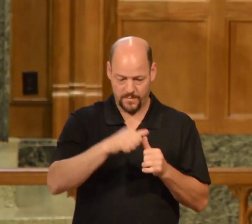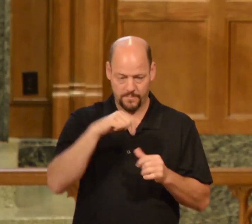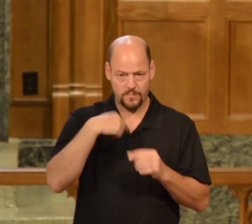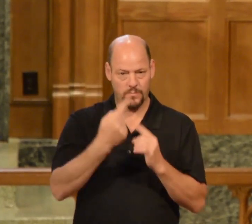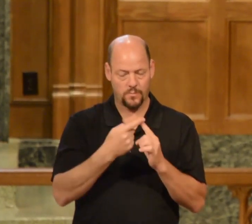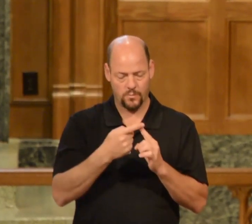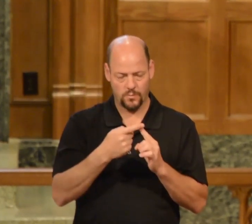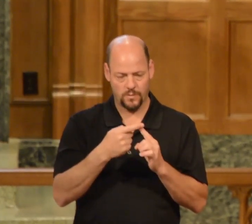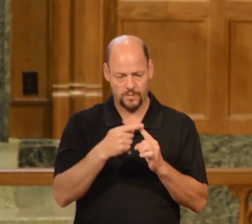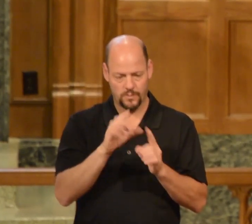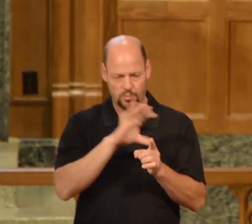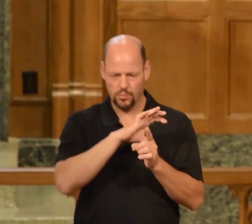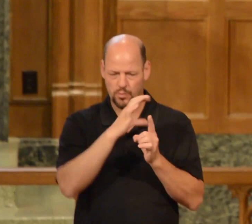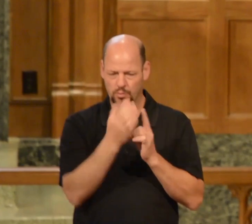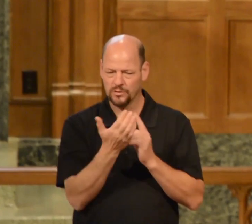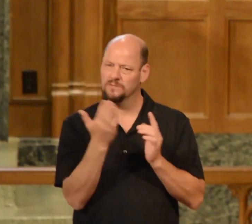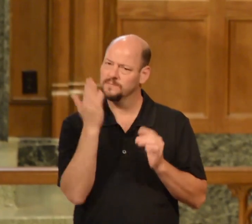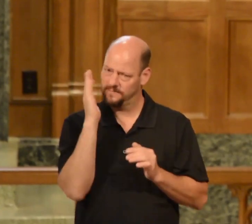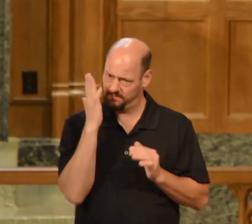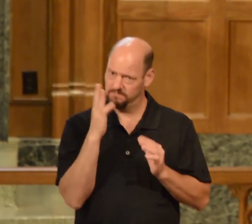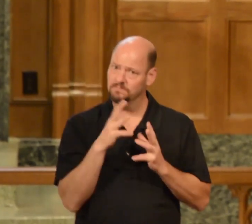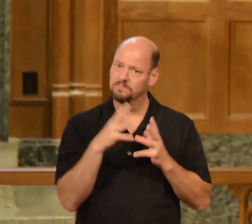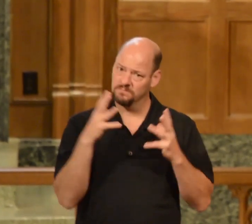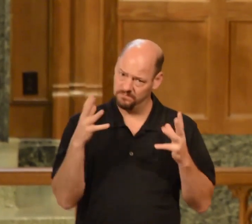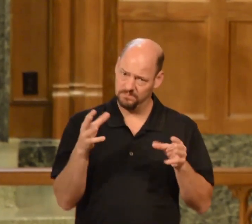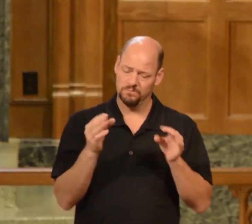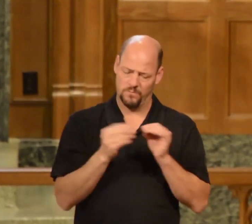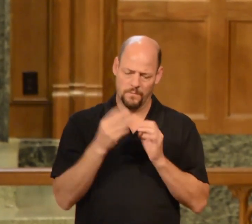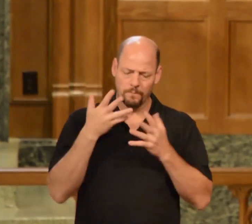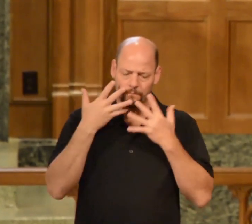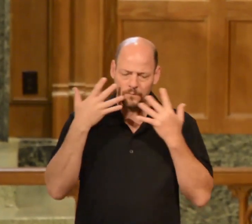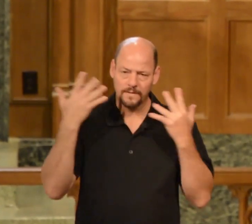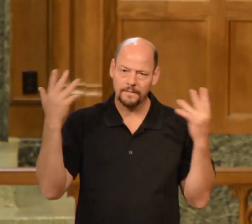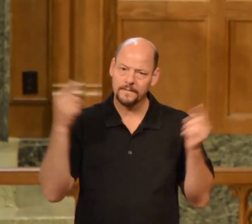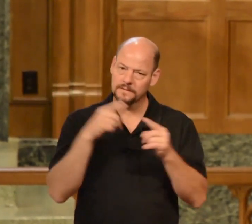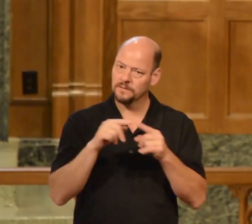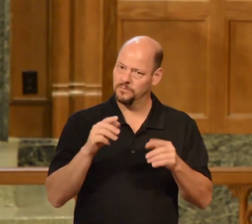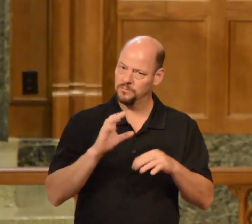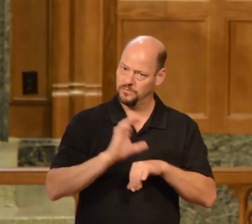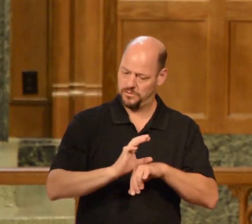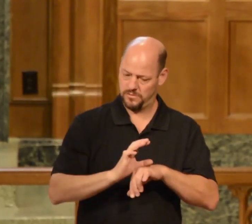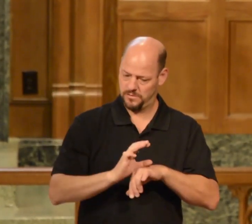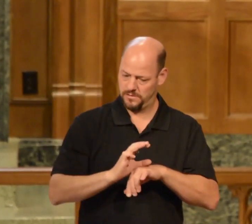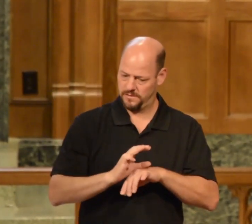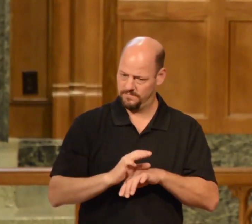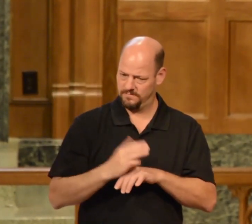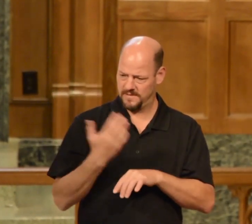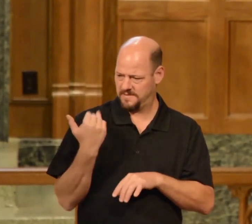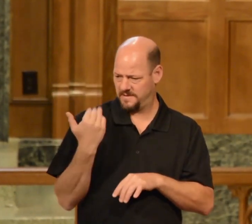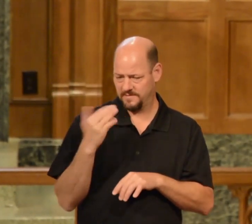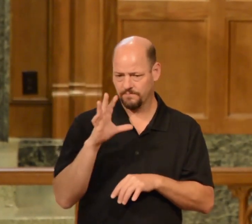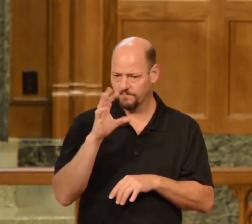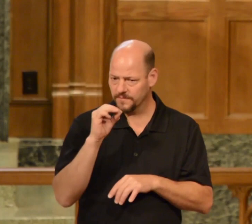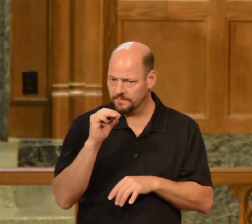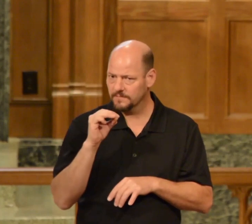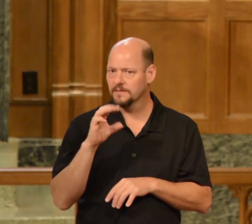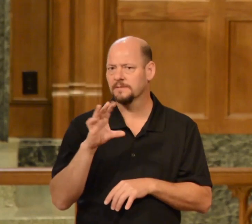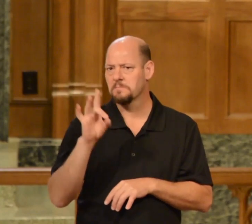seemed much more friendly to the church and we see the change the last 50 years the last 80 years